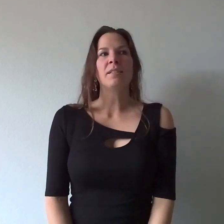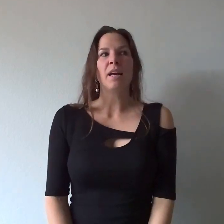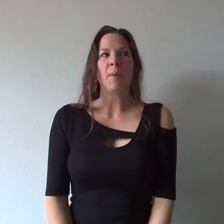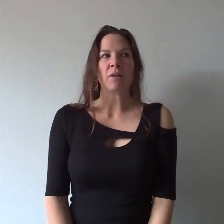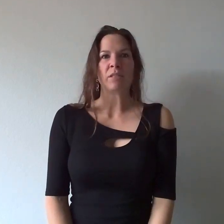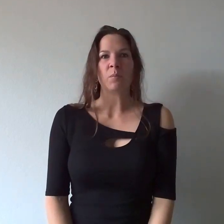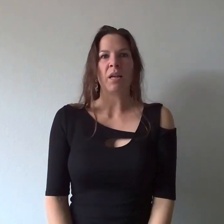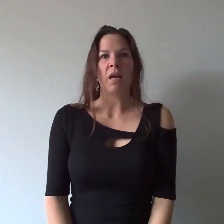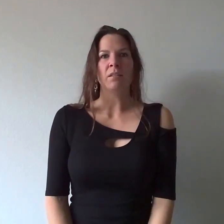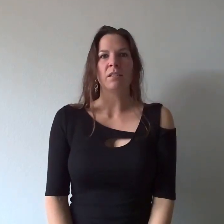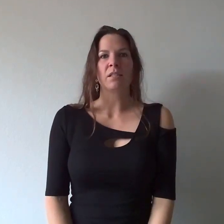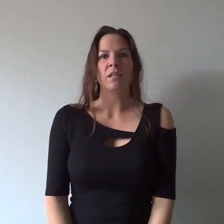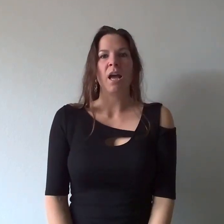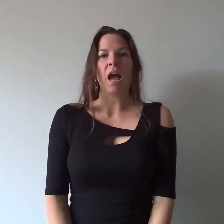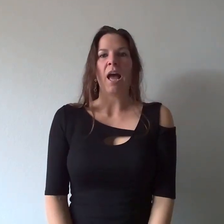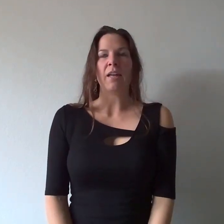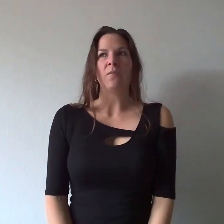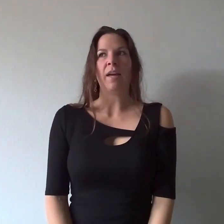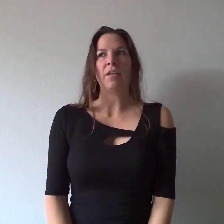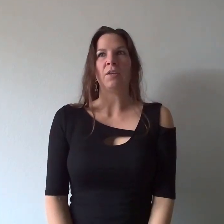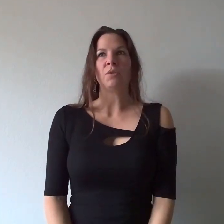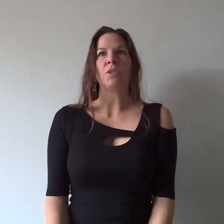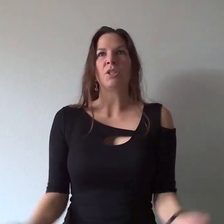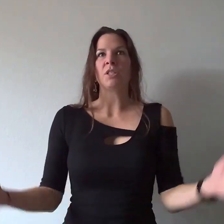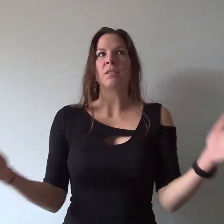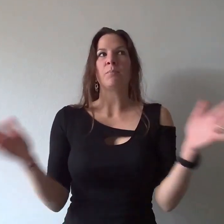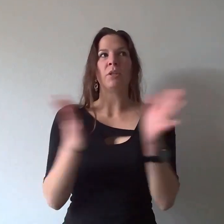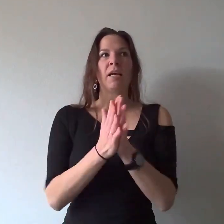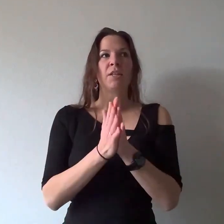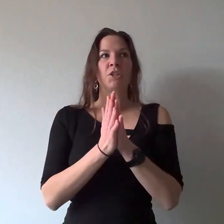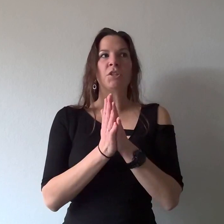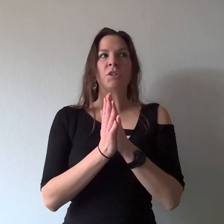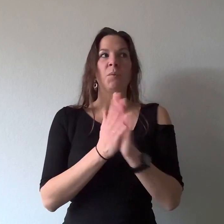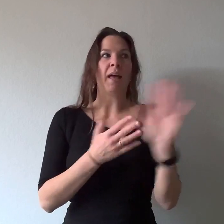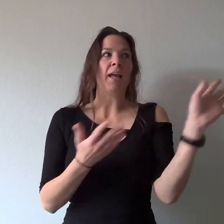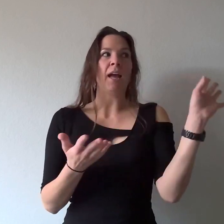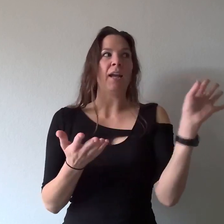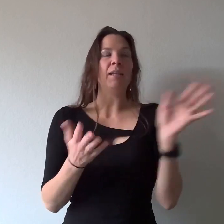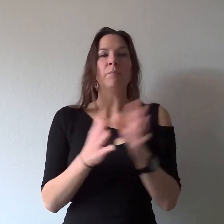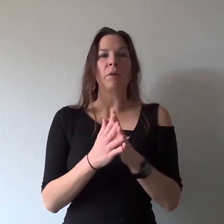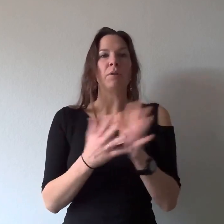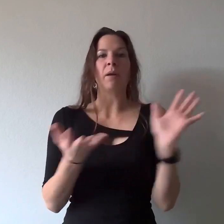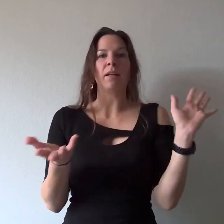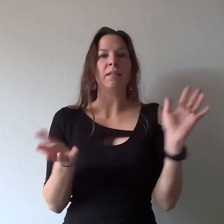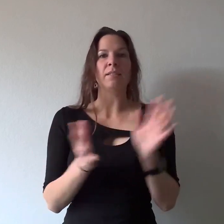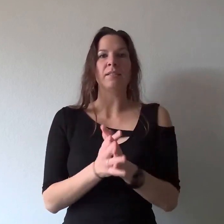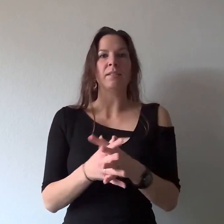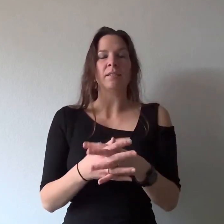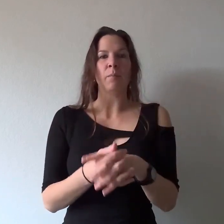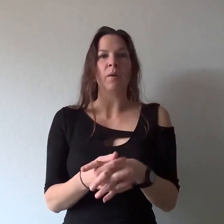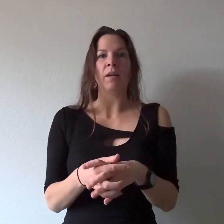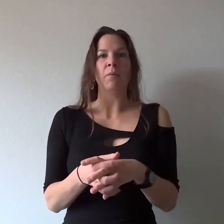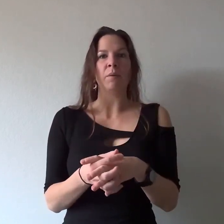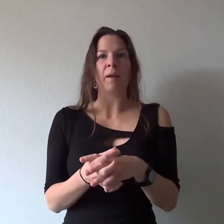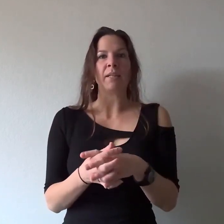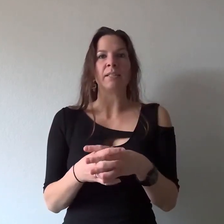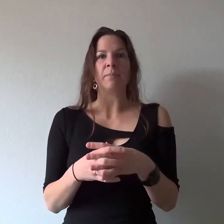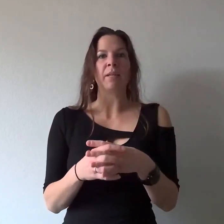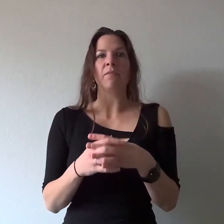about someone else I invite you to just put that journal away I didn't burn mine it's still somewhere it reminds me of